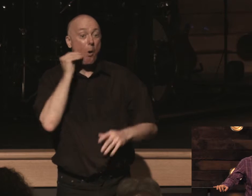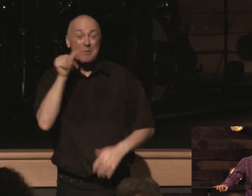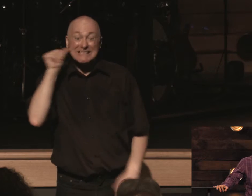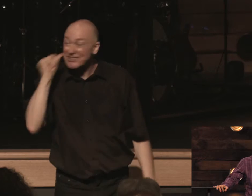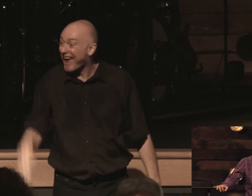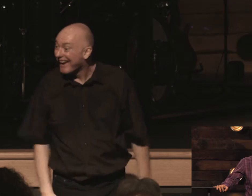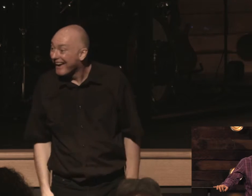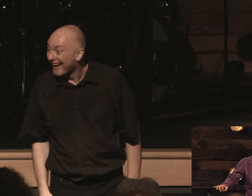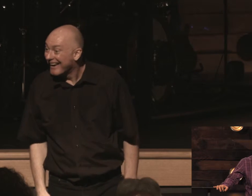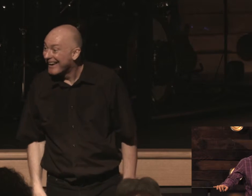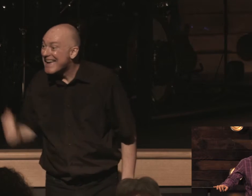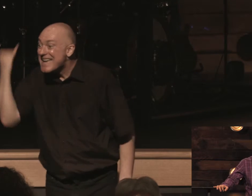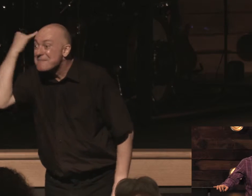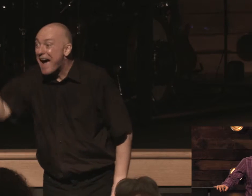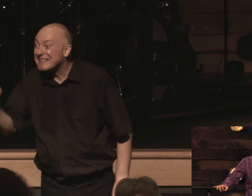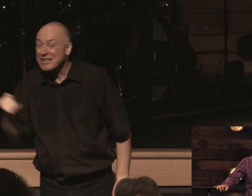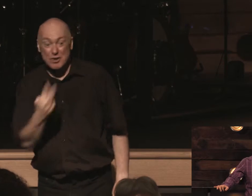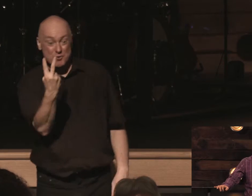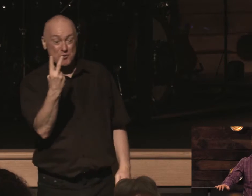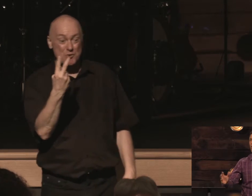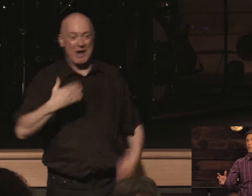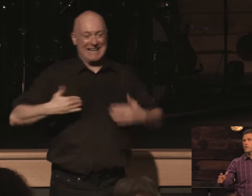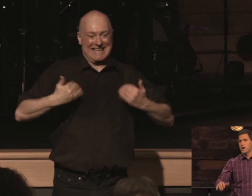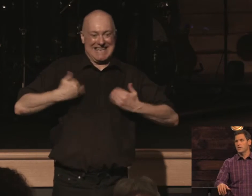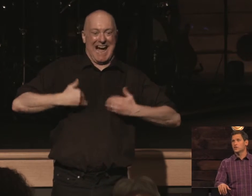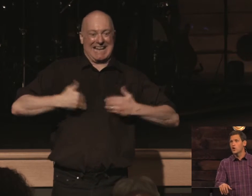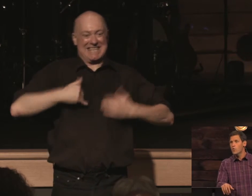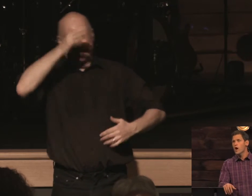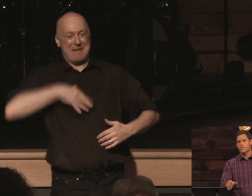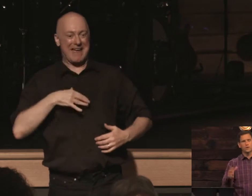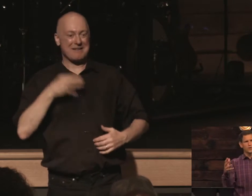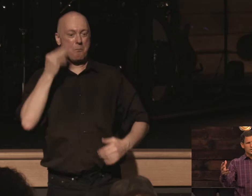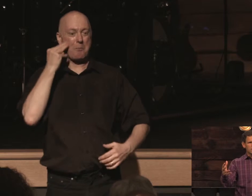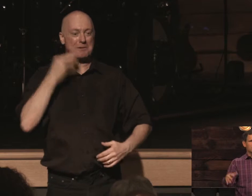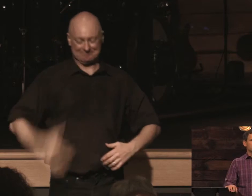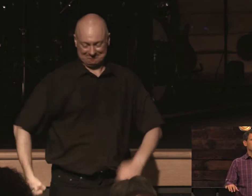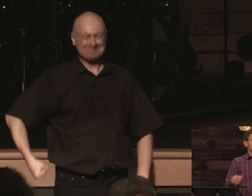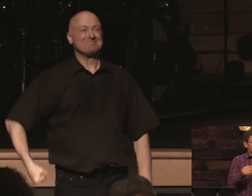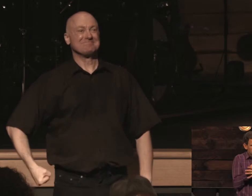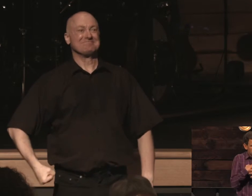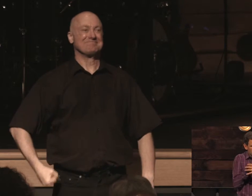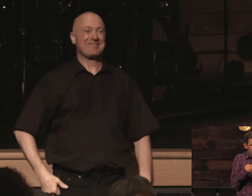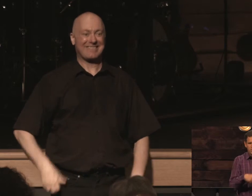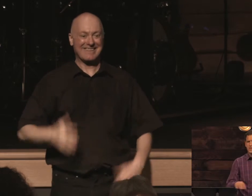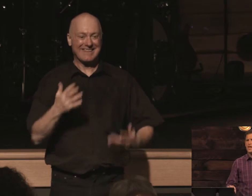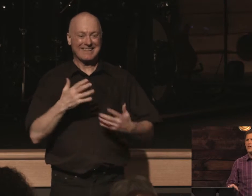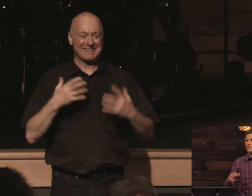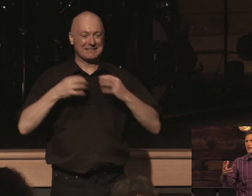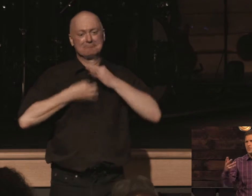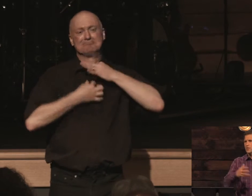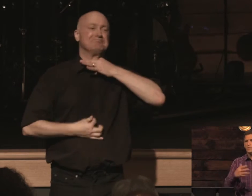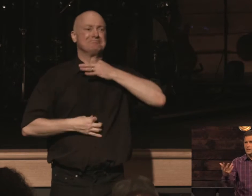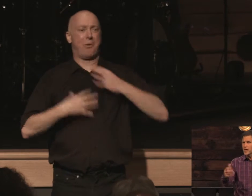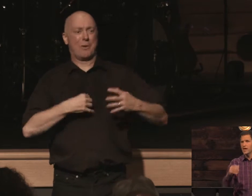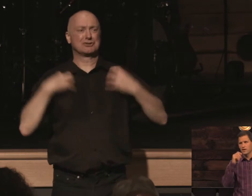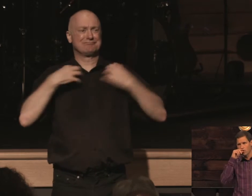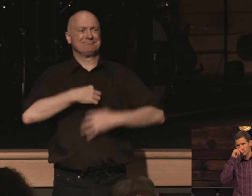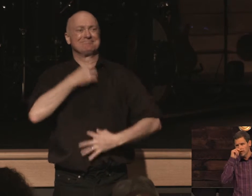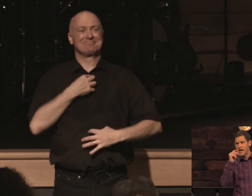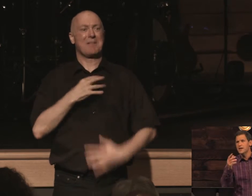so just imagine that these young mormon men they show up they're looking you know they're they're all put together and they're polite and all of that